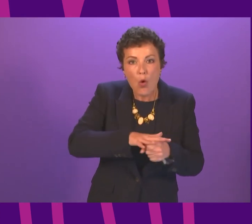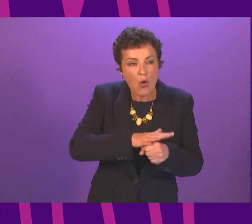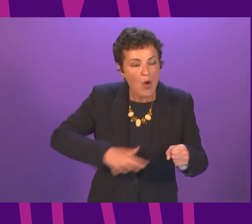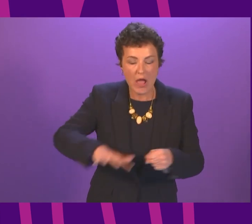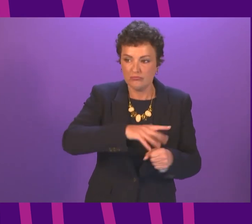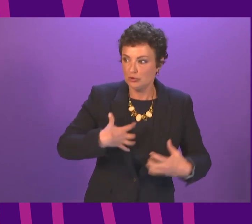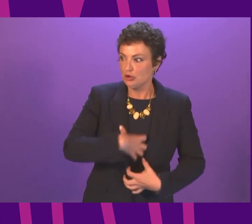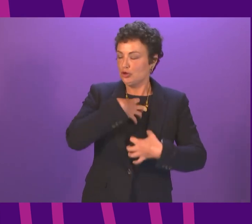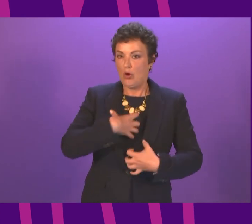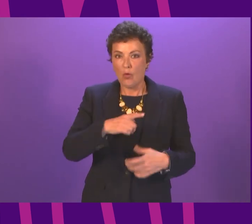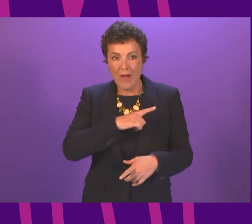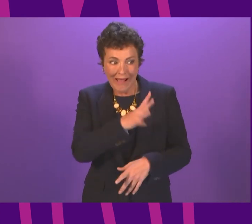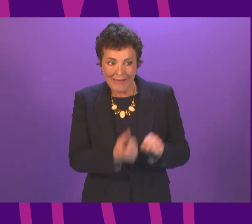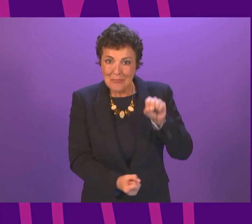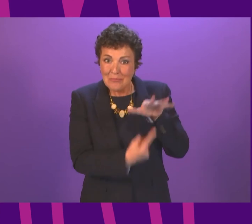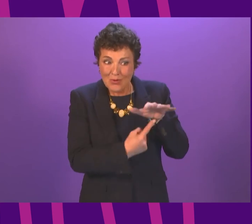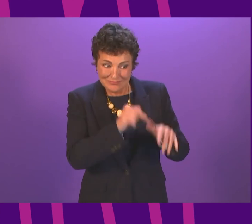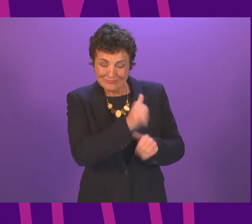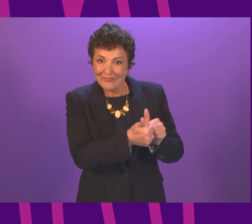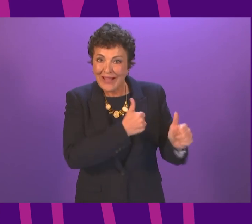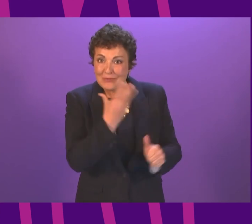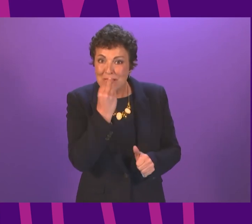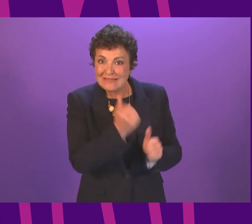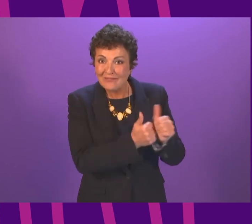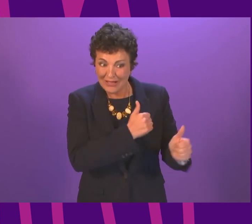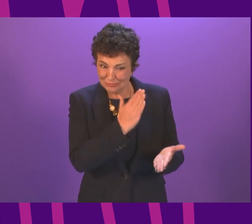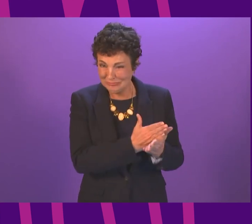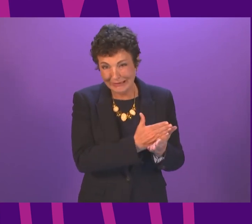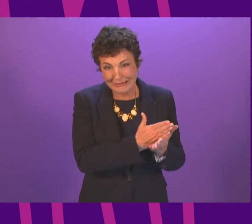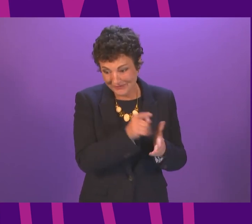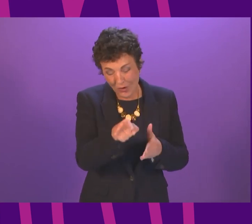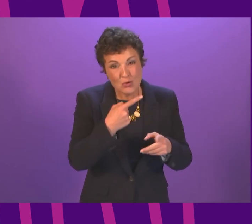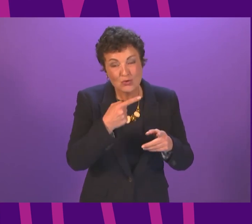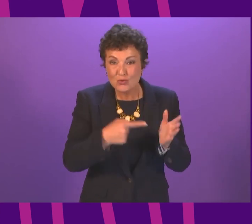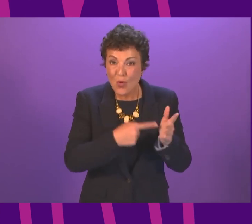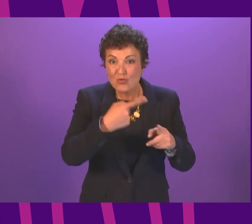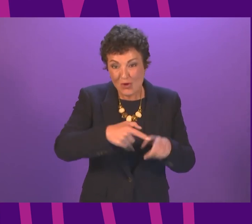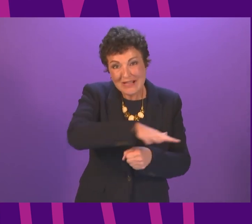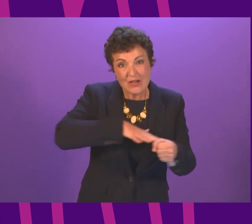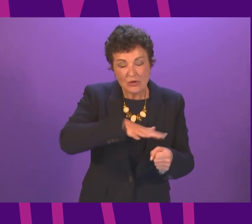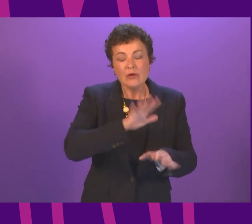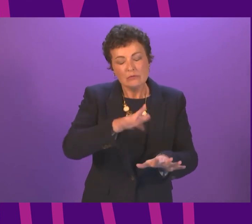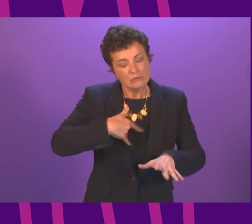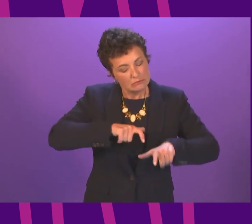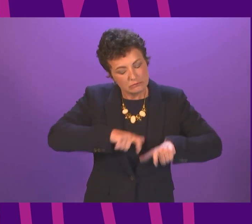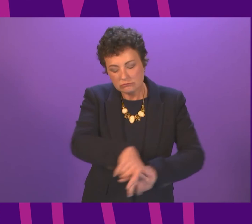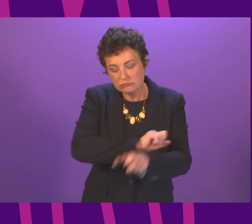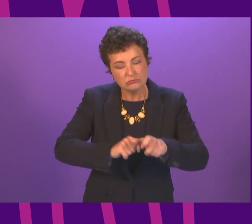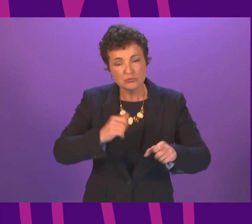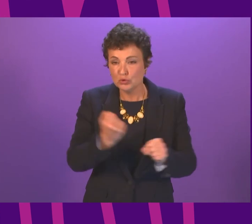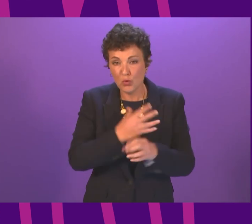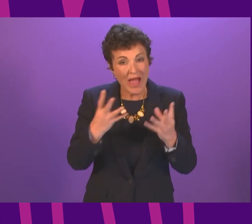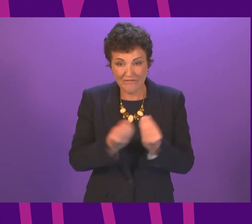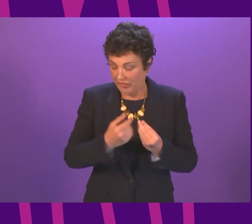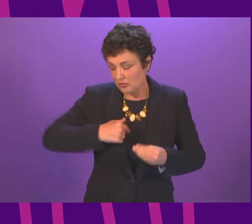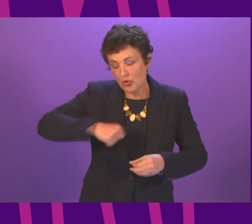importance of the McVitie's factory to toll cross. We will do everything we can. By we I mean the